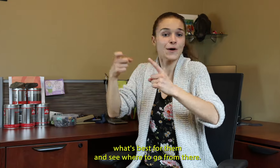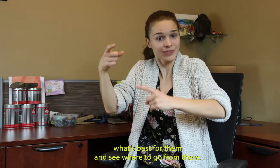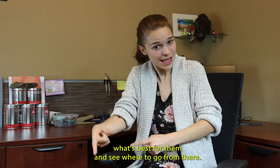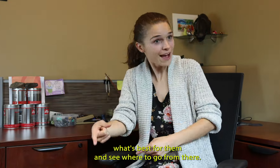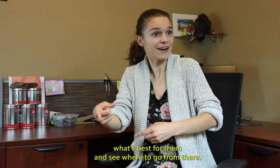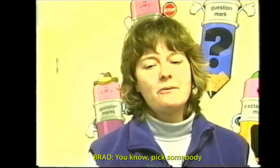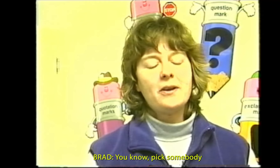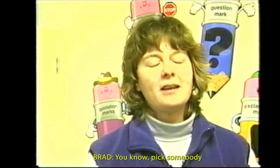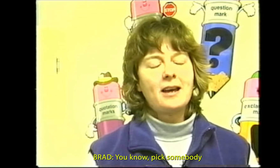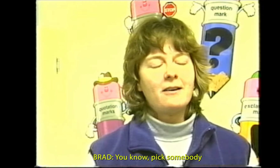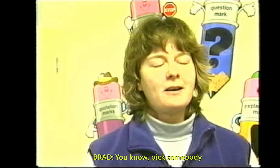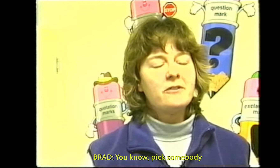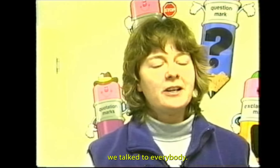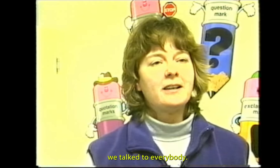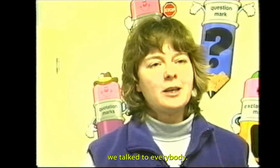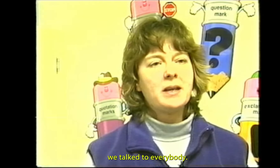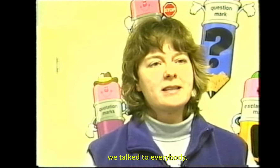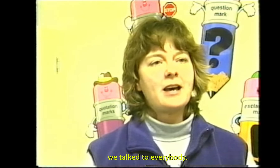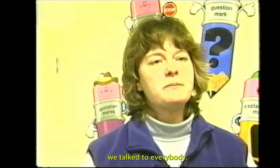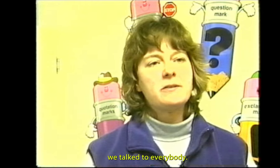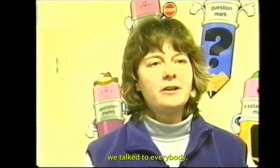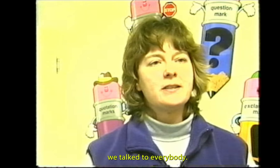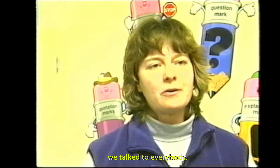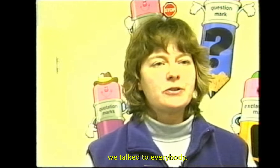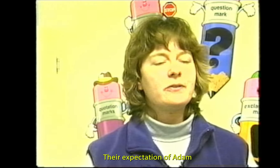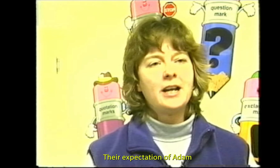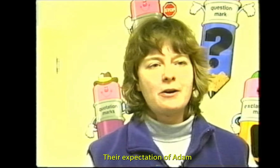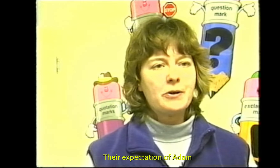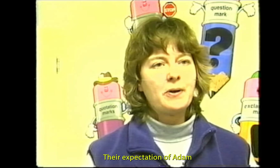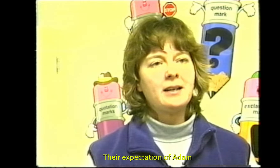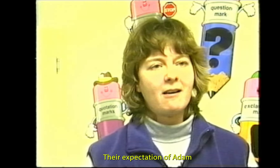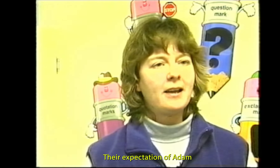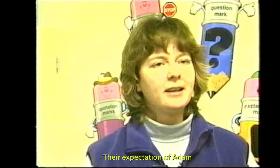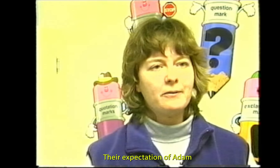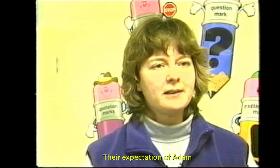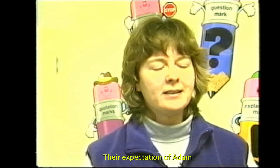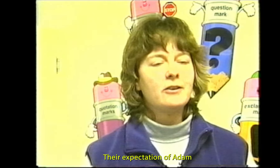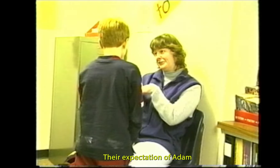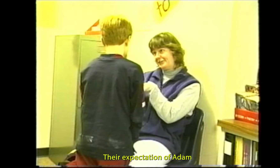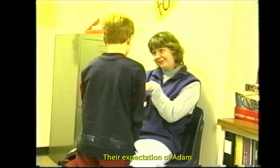from there. You know, pick somebody. We talked to everybody. Their expectation of Adam